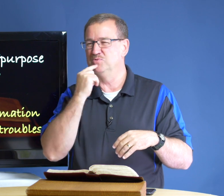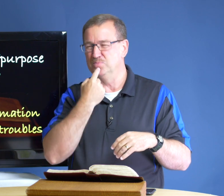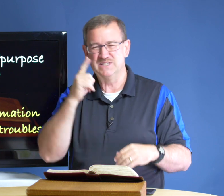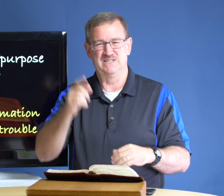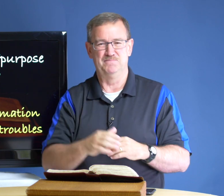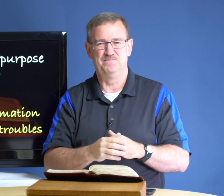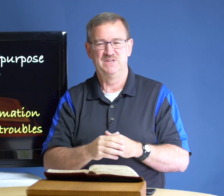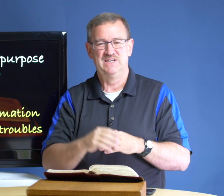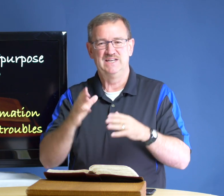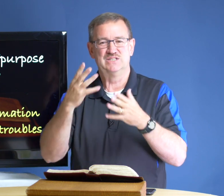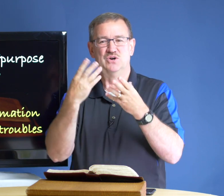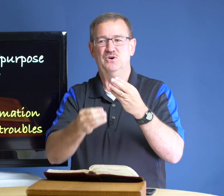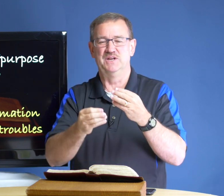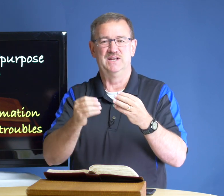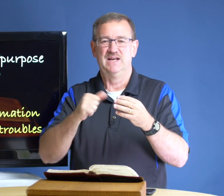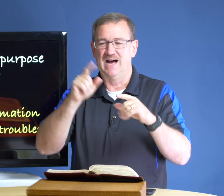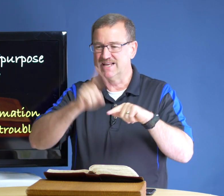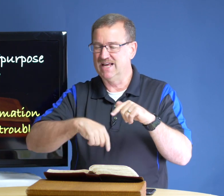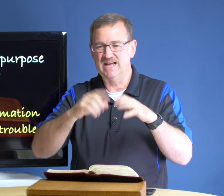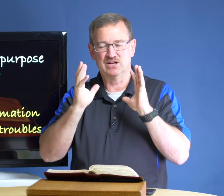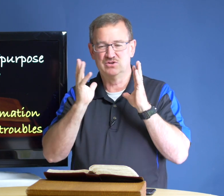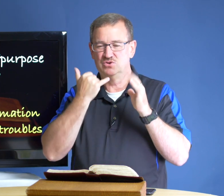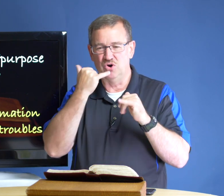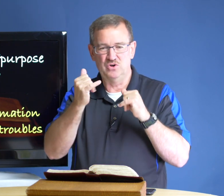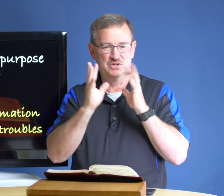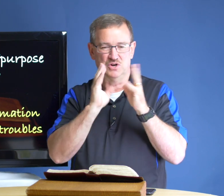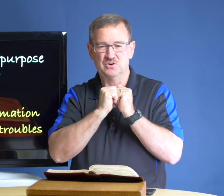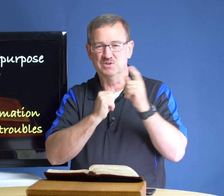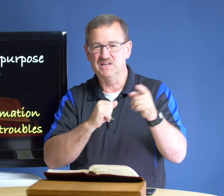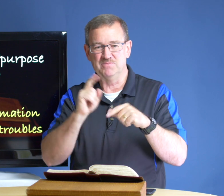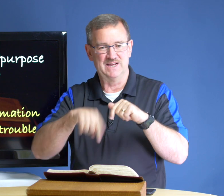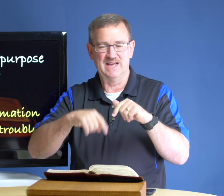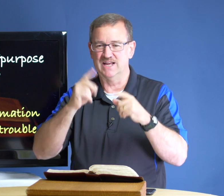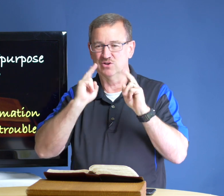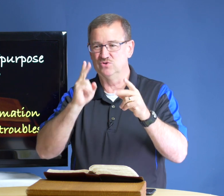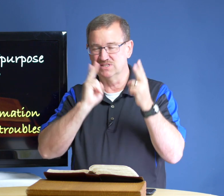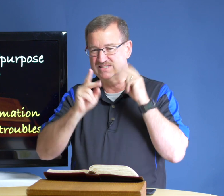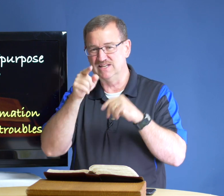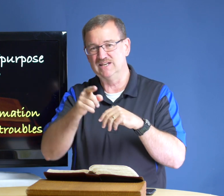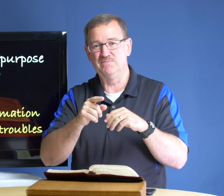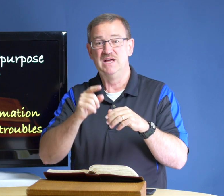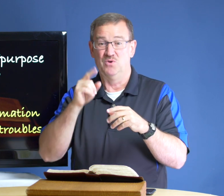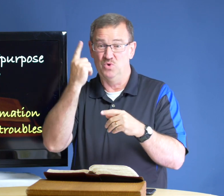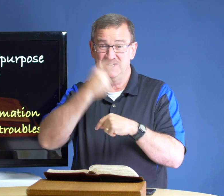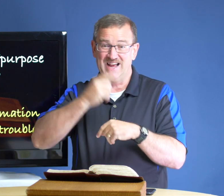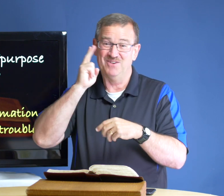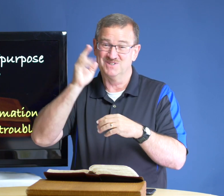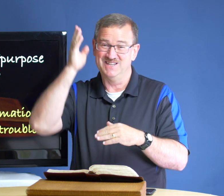will miss him he's gone and i cannot call and talk with him i cannot go to see him one day i will see